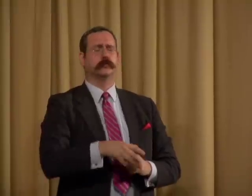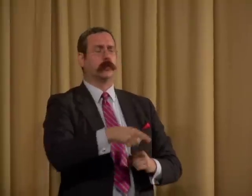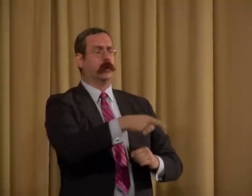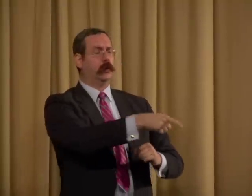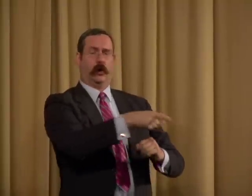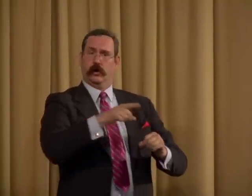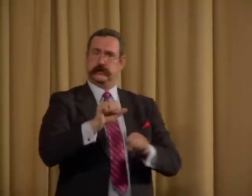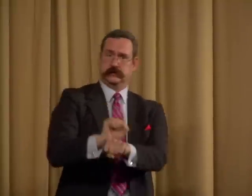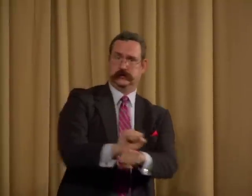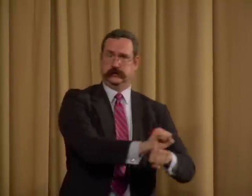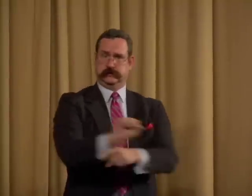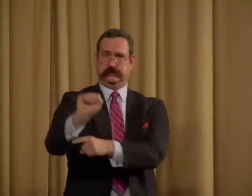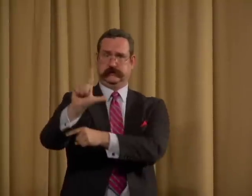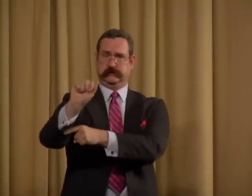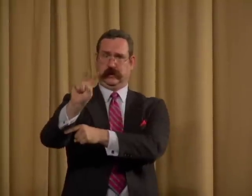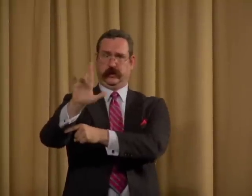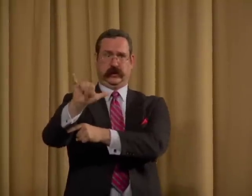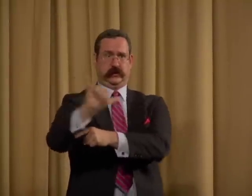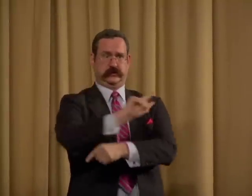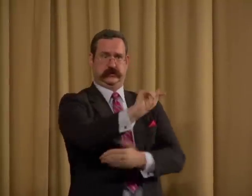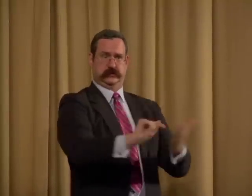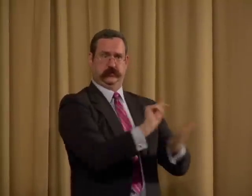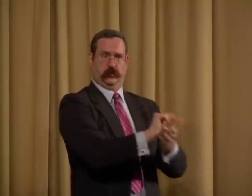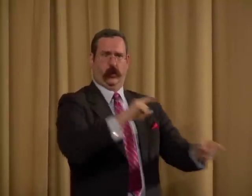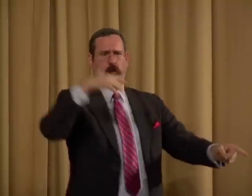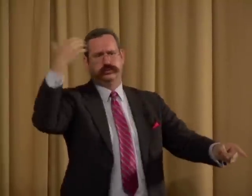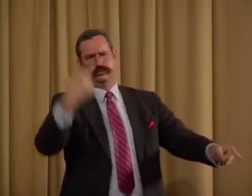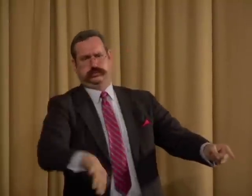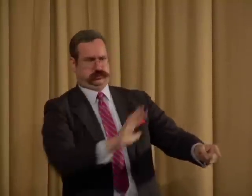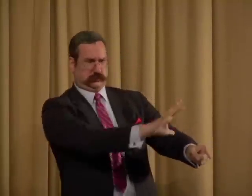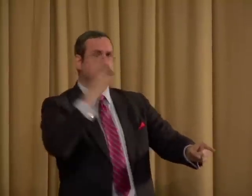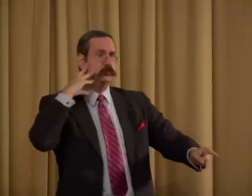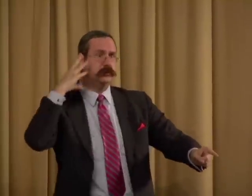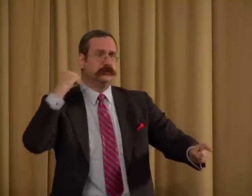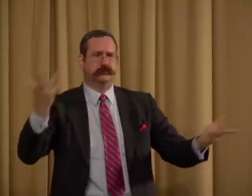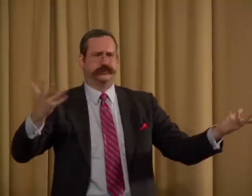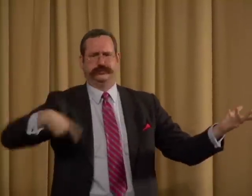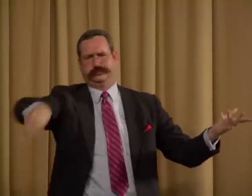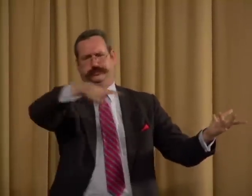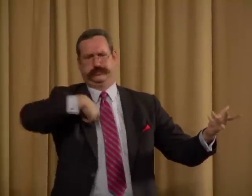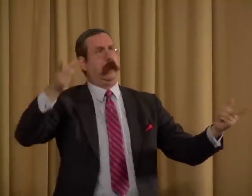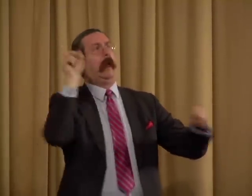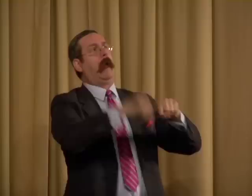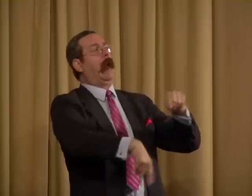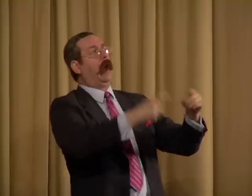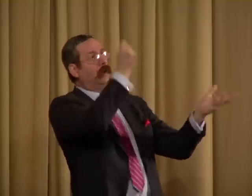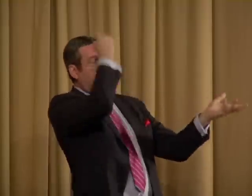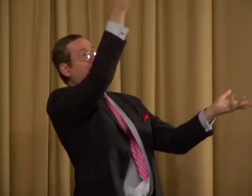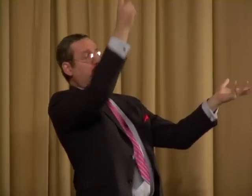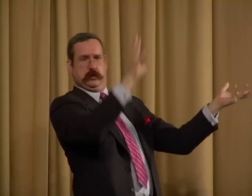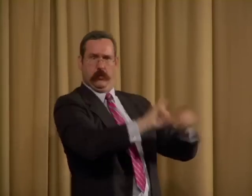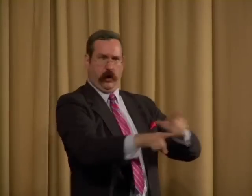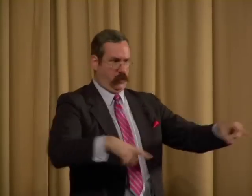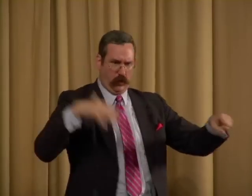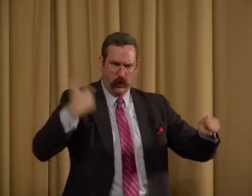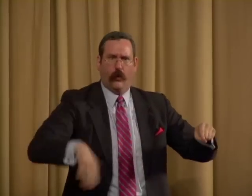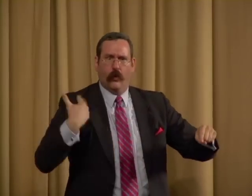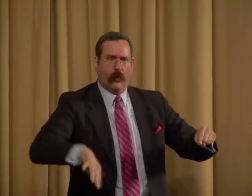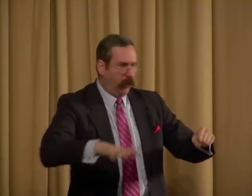slavery in that period of history was awful. Something that we